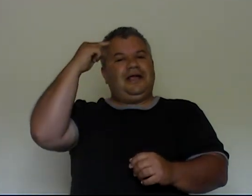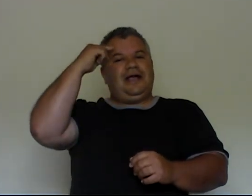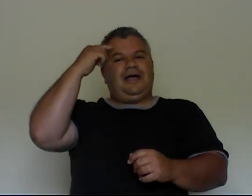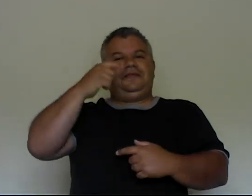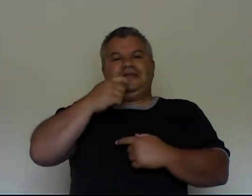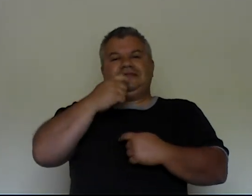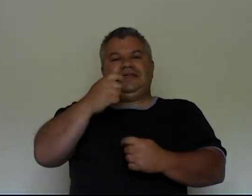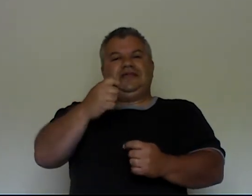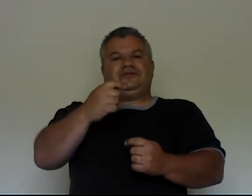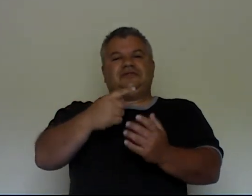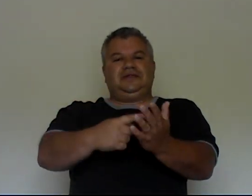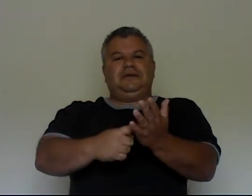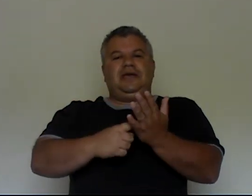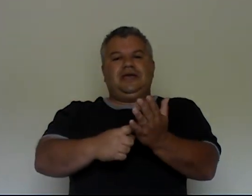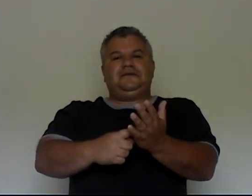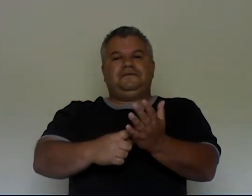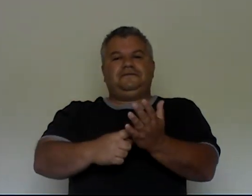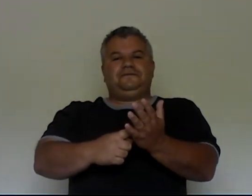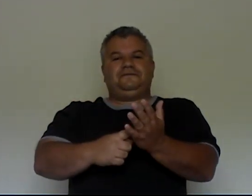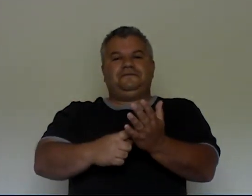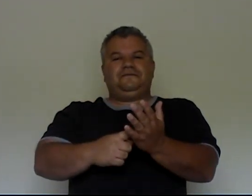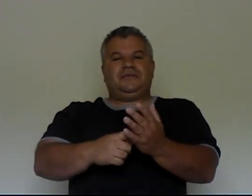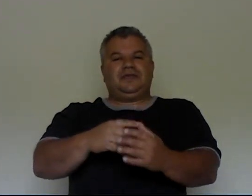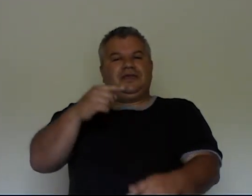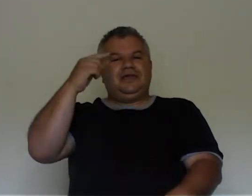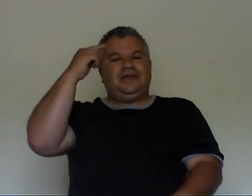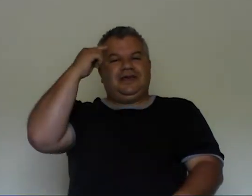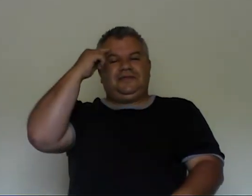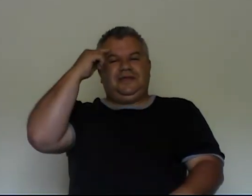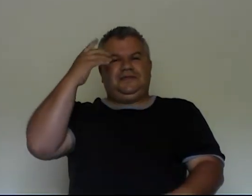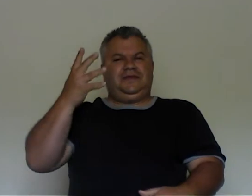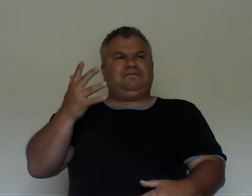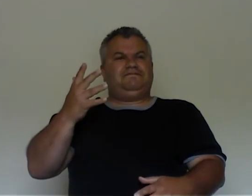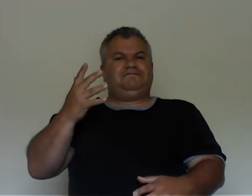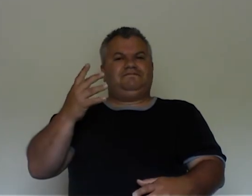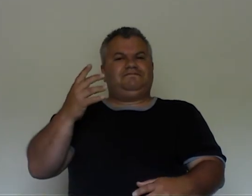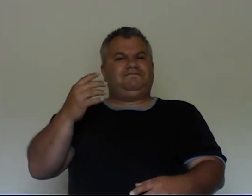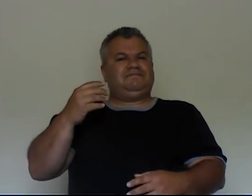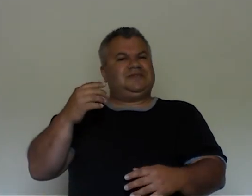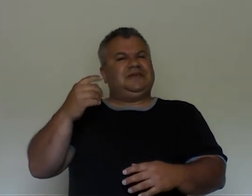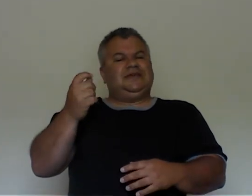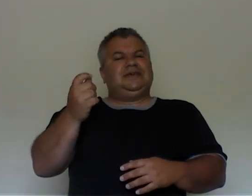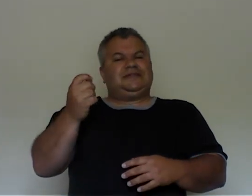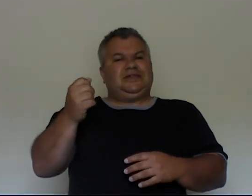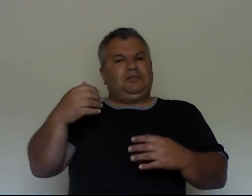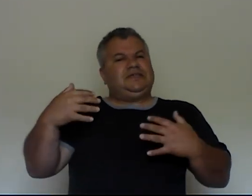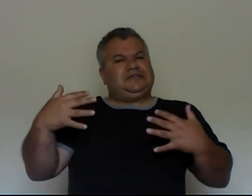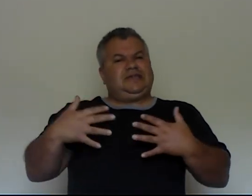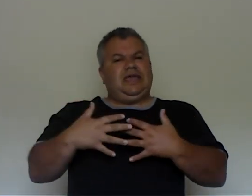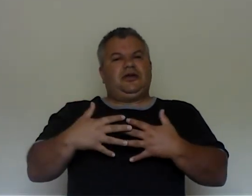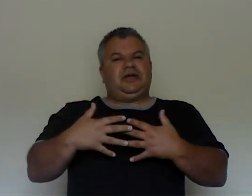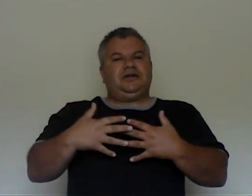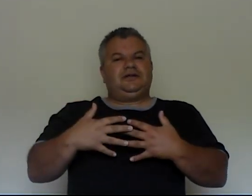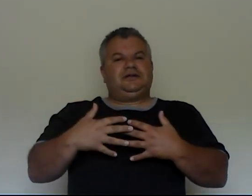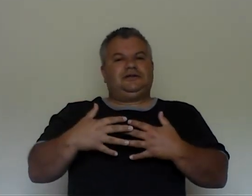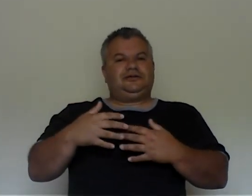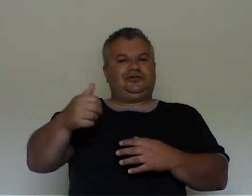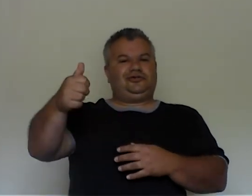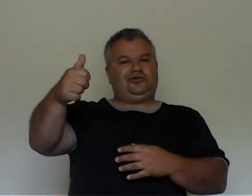I think it's an interesting debate. I think that it's a little bit scary to